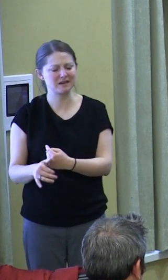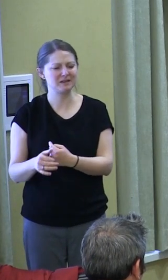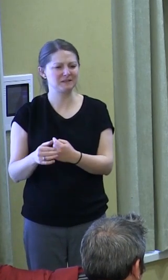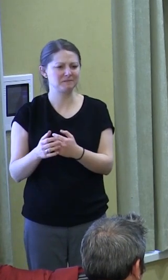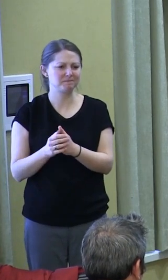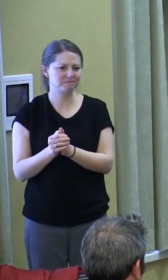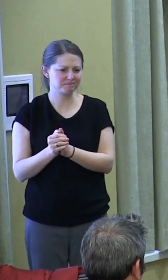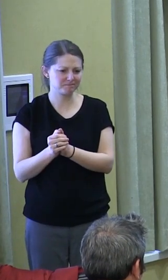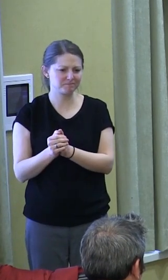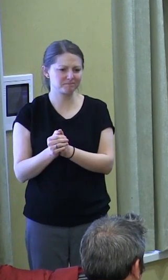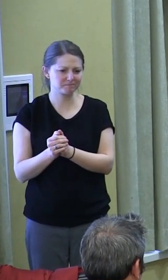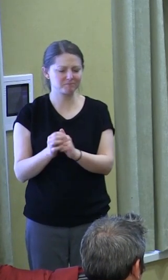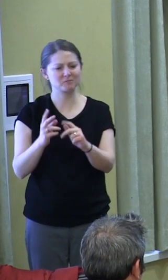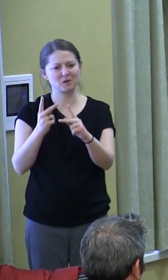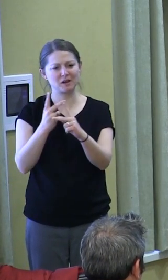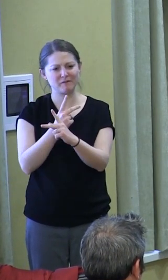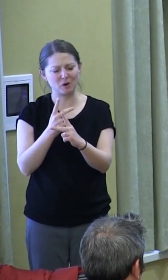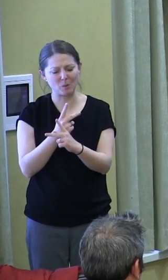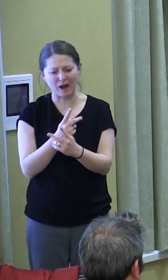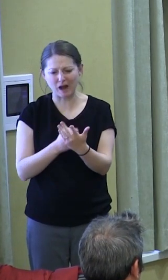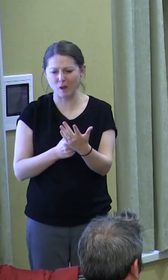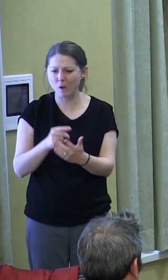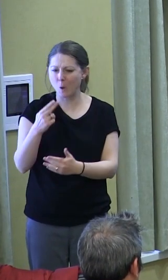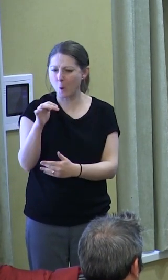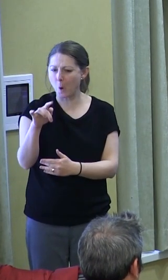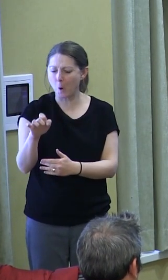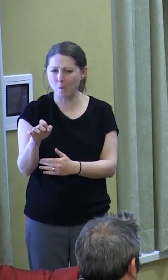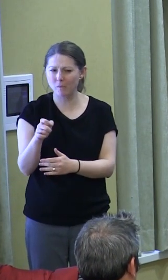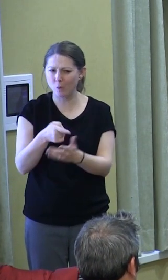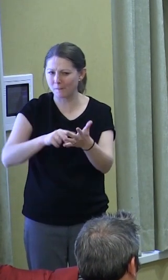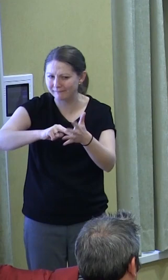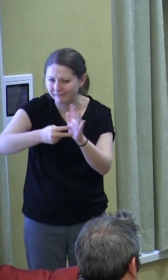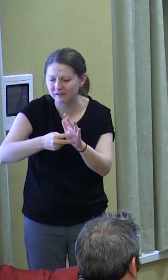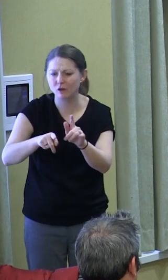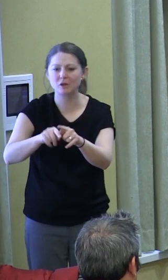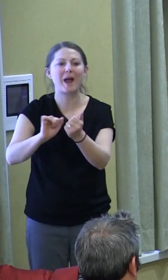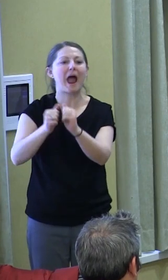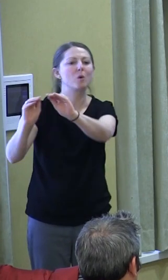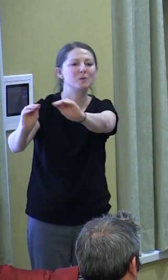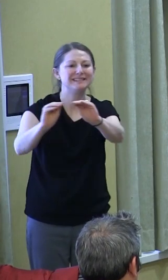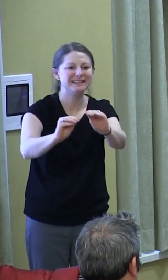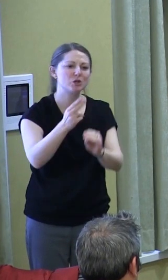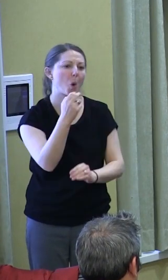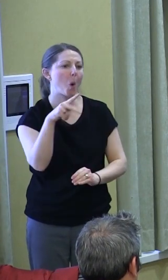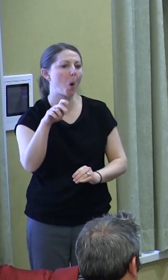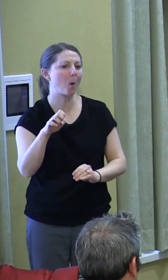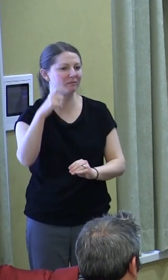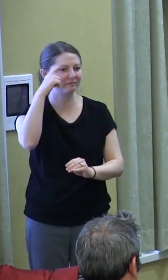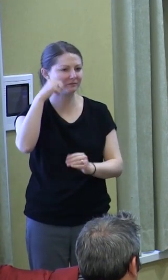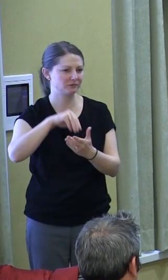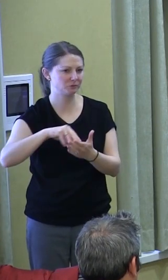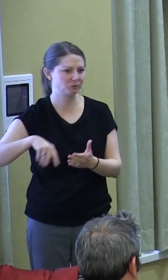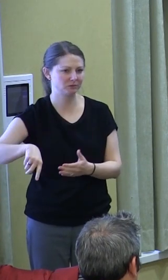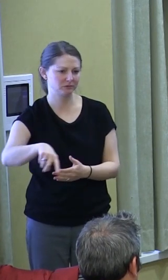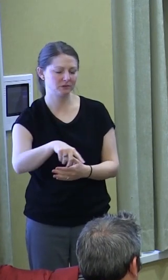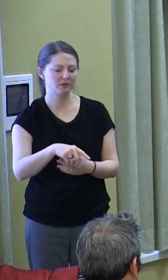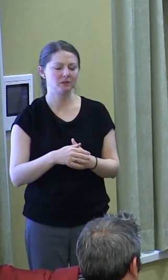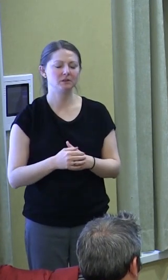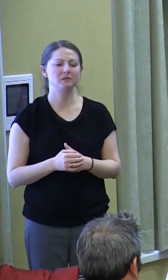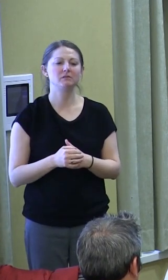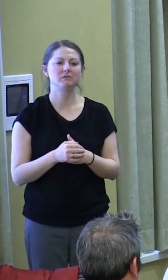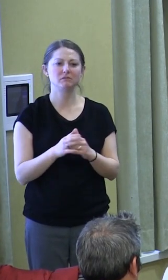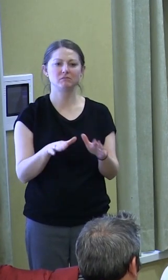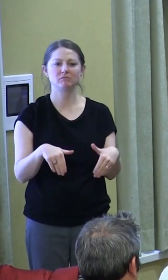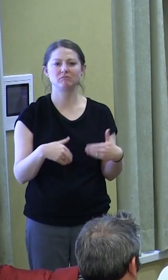hope is, why it matters to democracy, and how we can teach it to students. I'll start by offering a